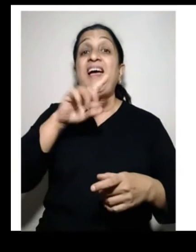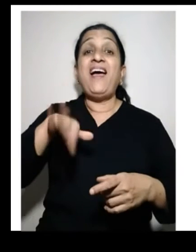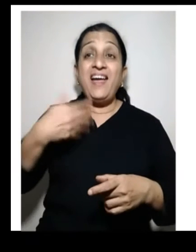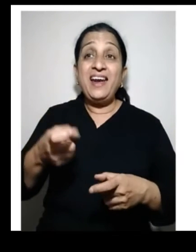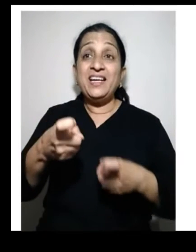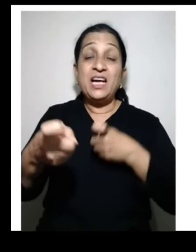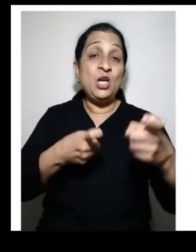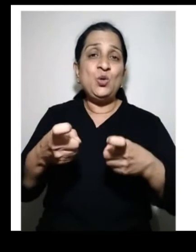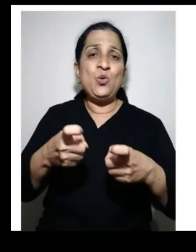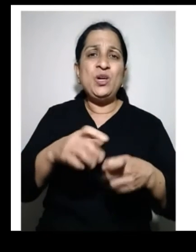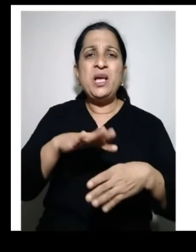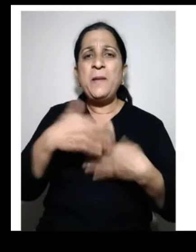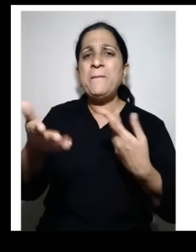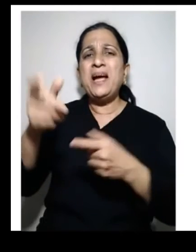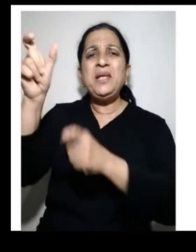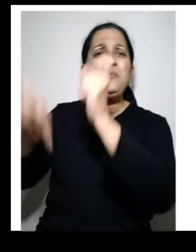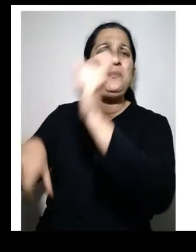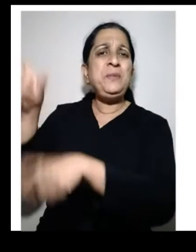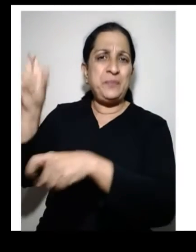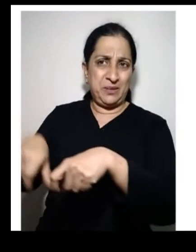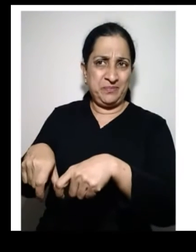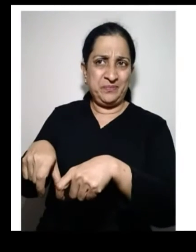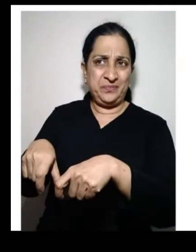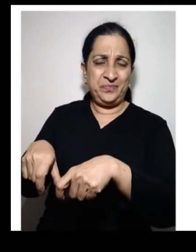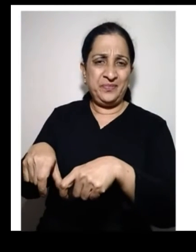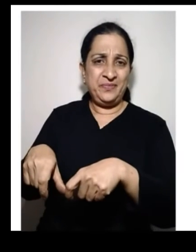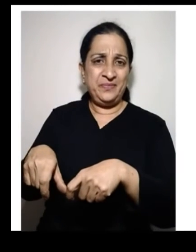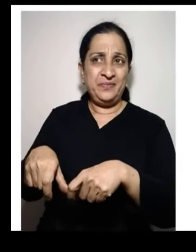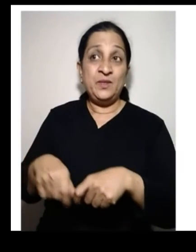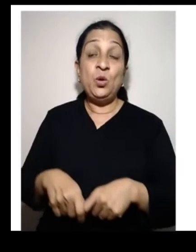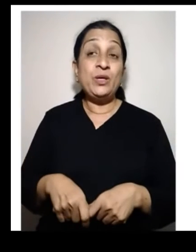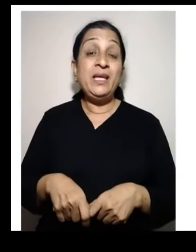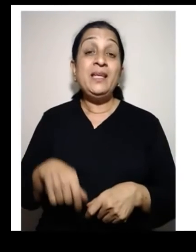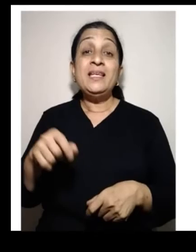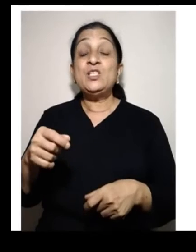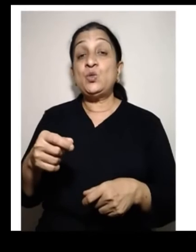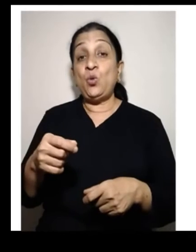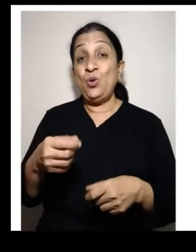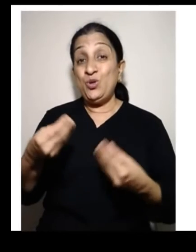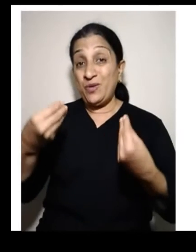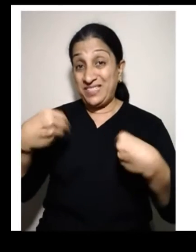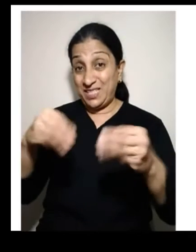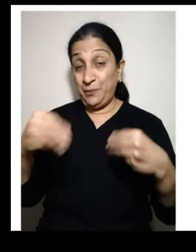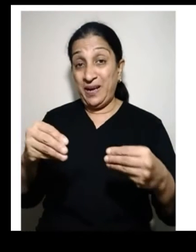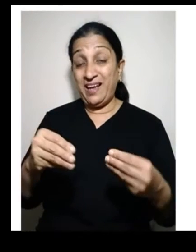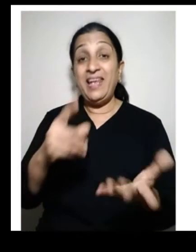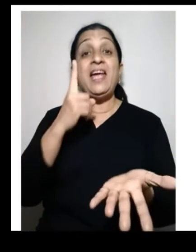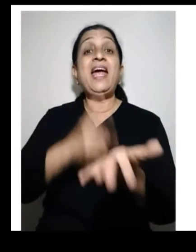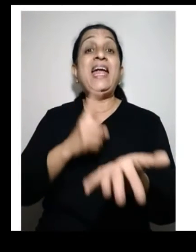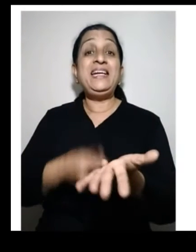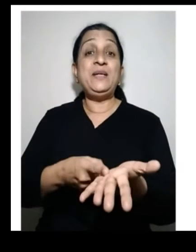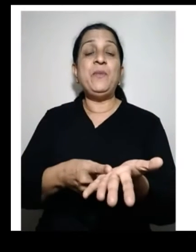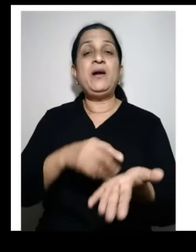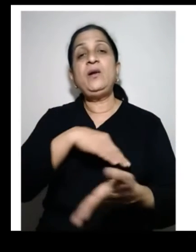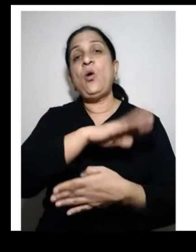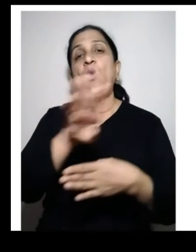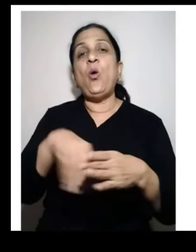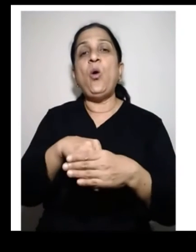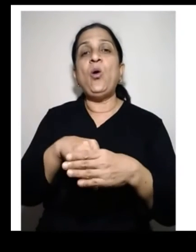resources and other things are controlled by individuals and you have supply